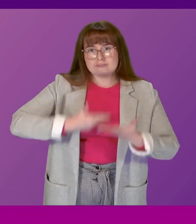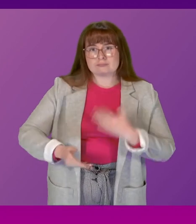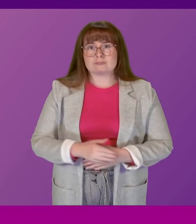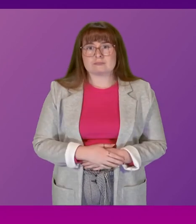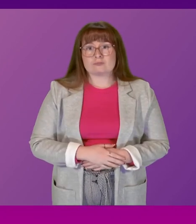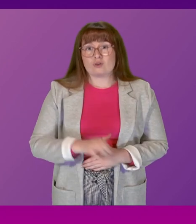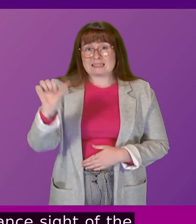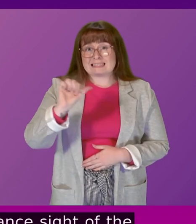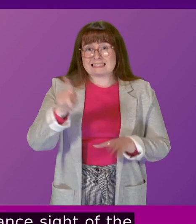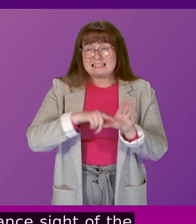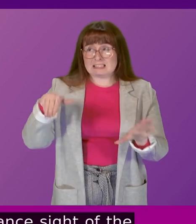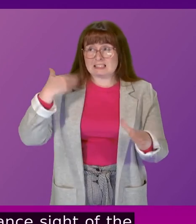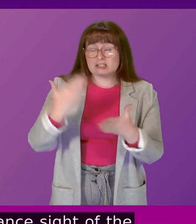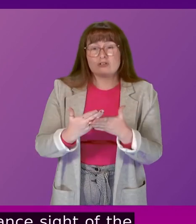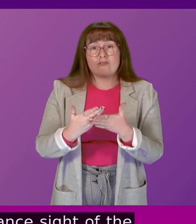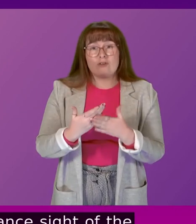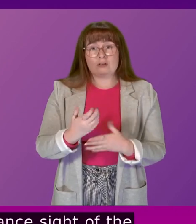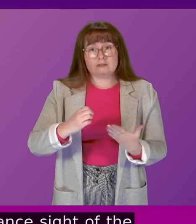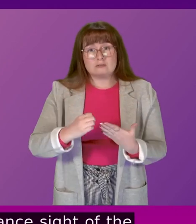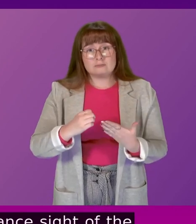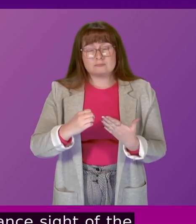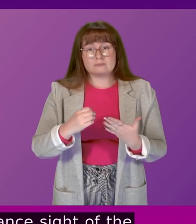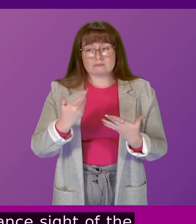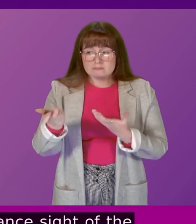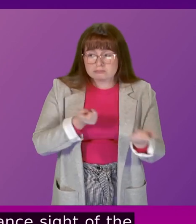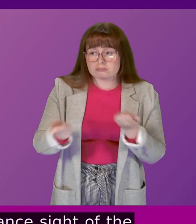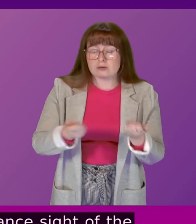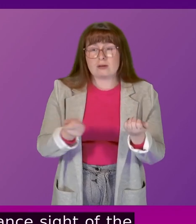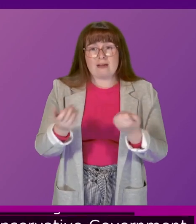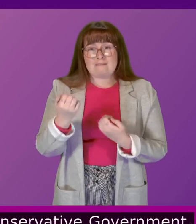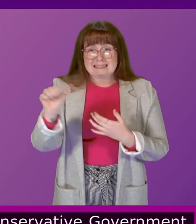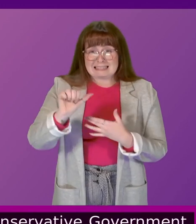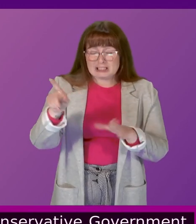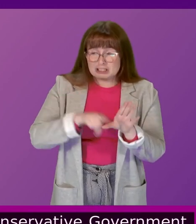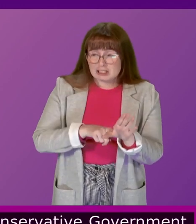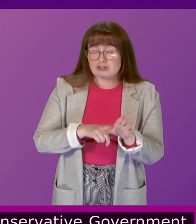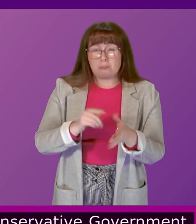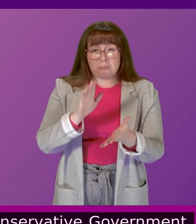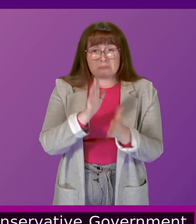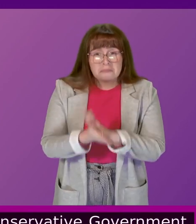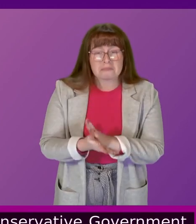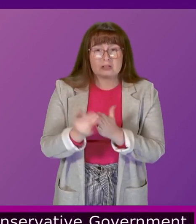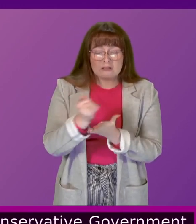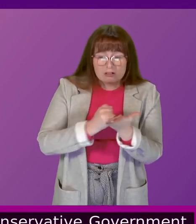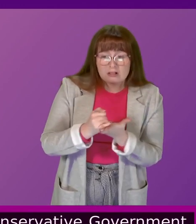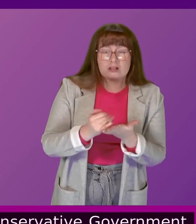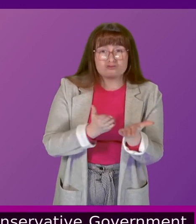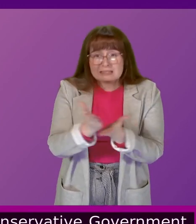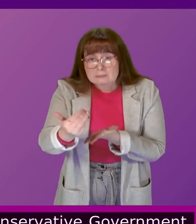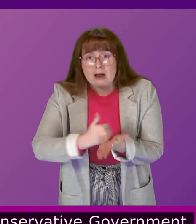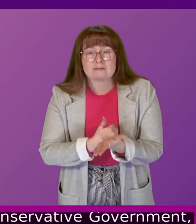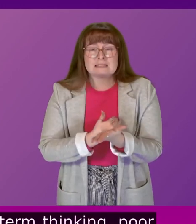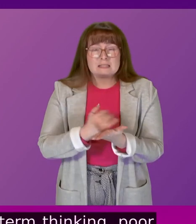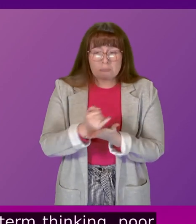After 16 years of Conservative government we've had 16 years of short-term thinking, poor transparency and poor sustainability